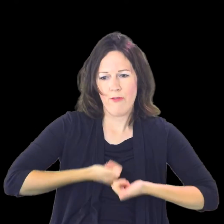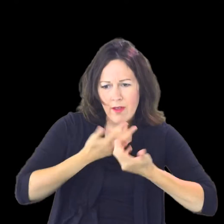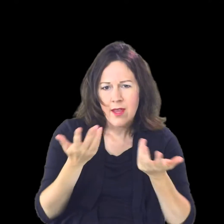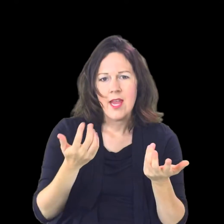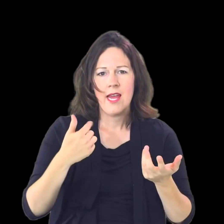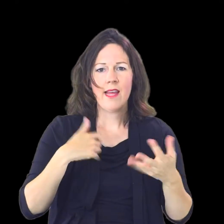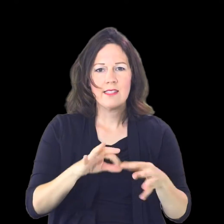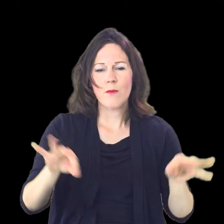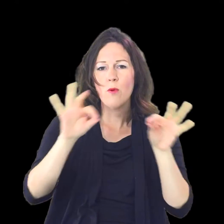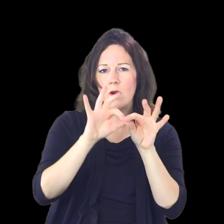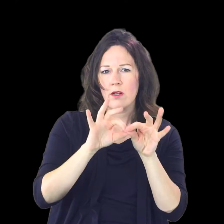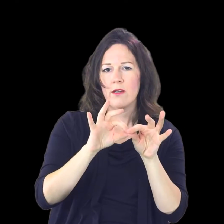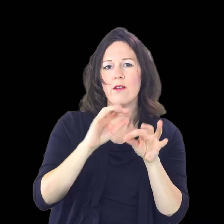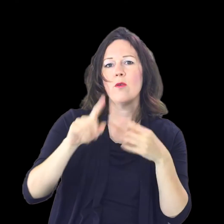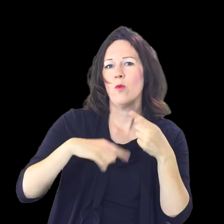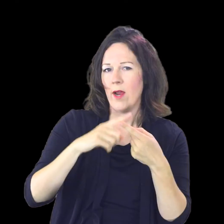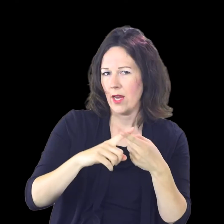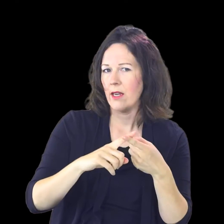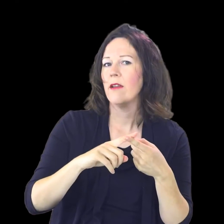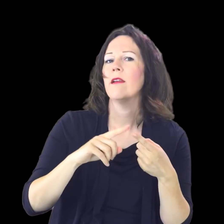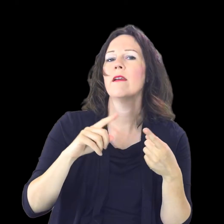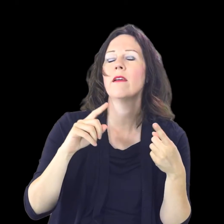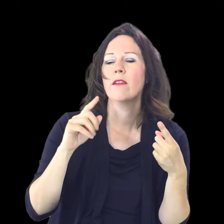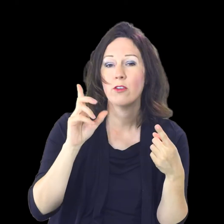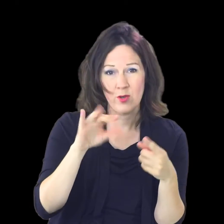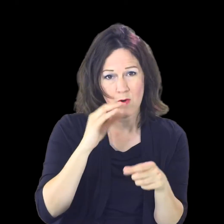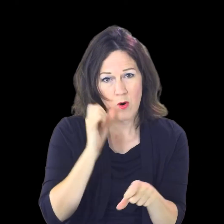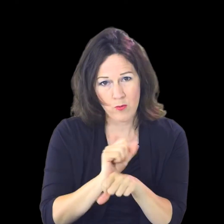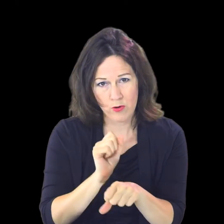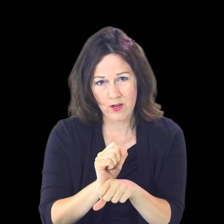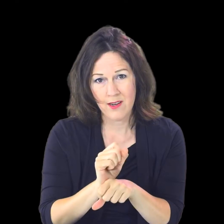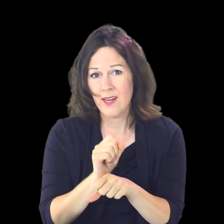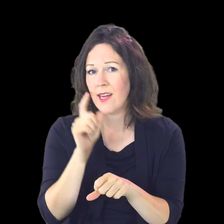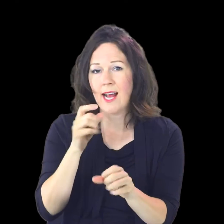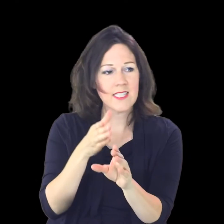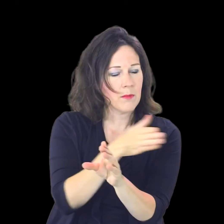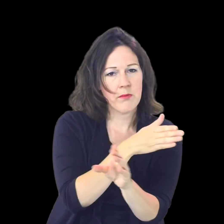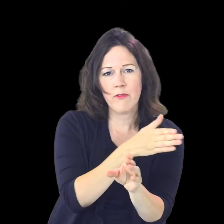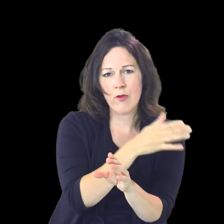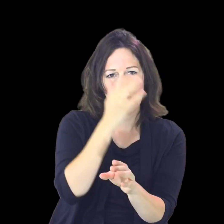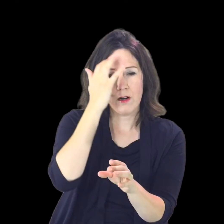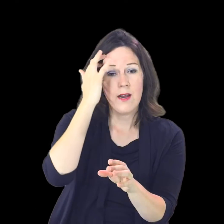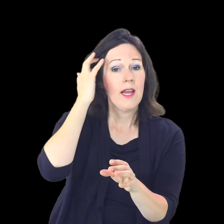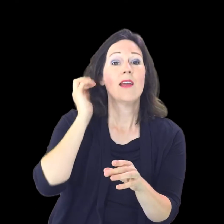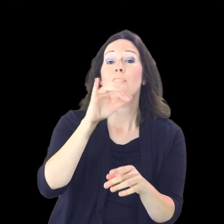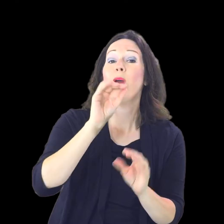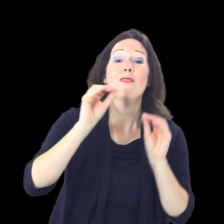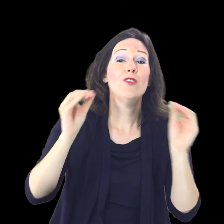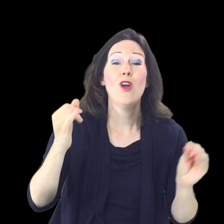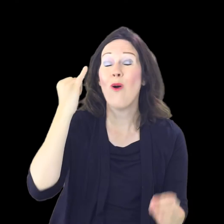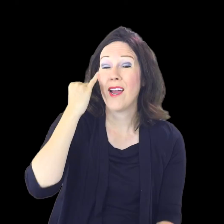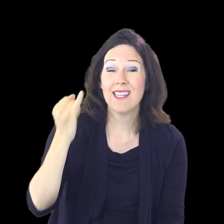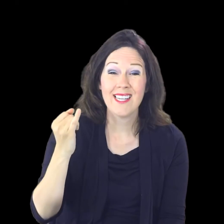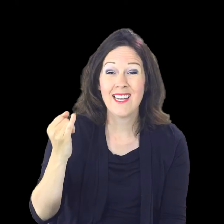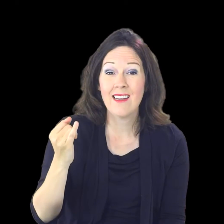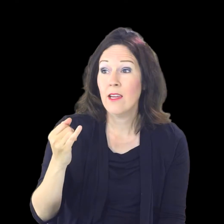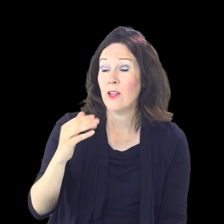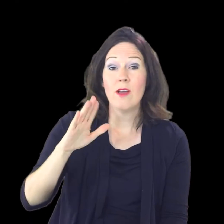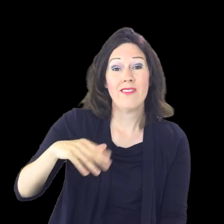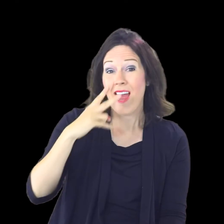and that's important when you're doing your homework it has to be before if you have no idea you have not